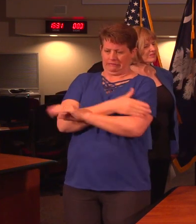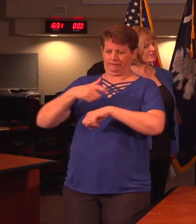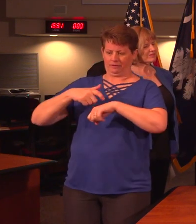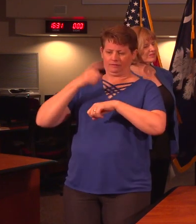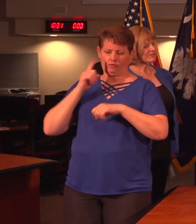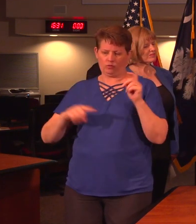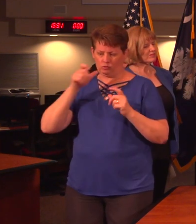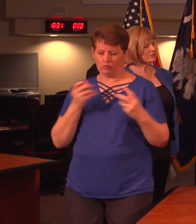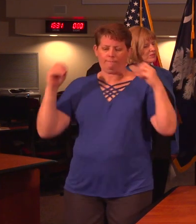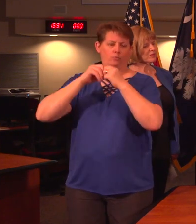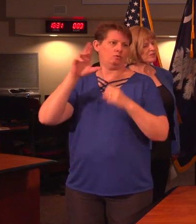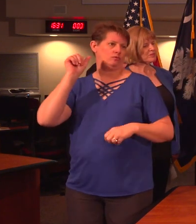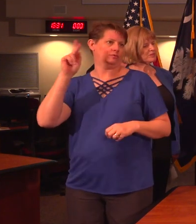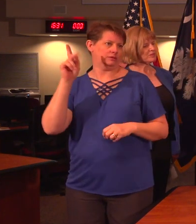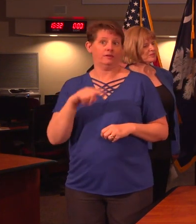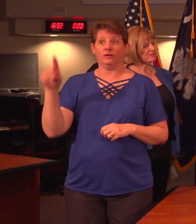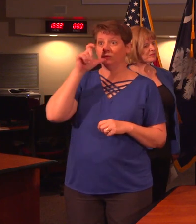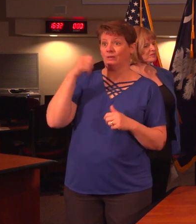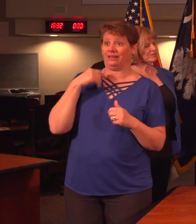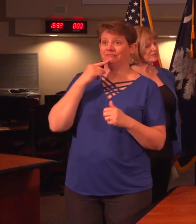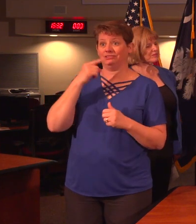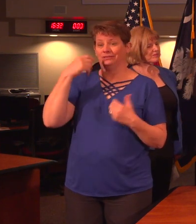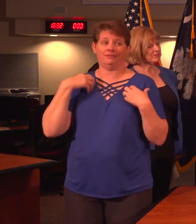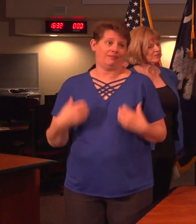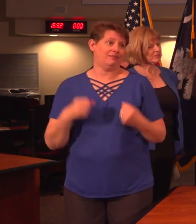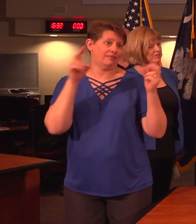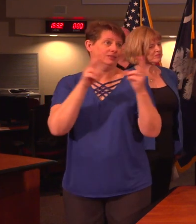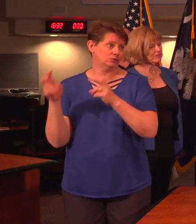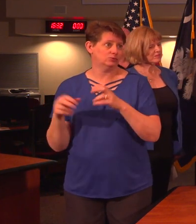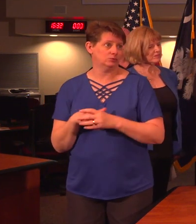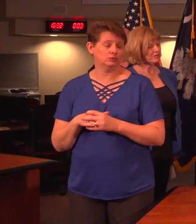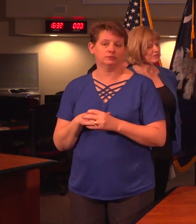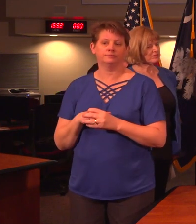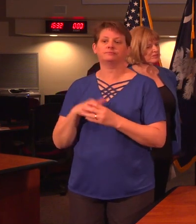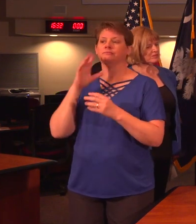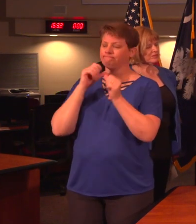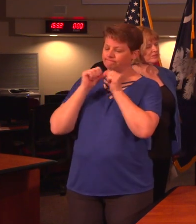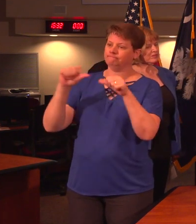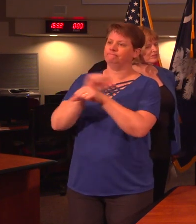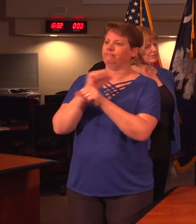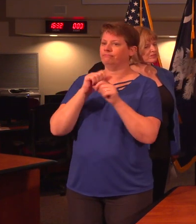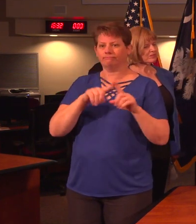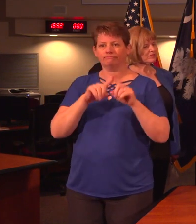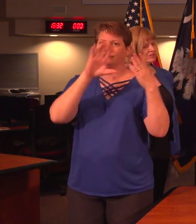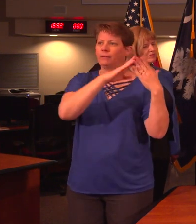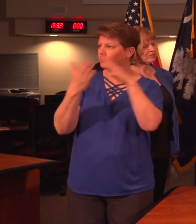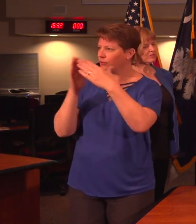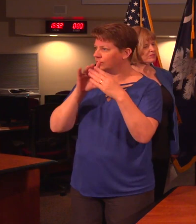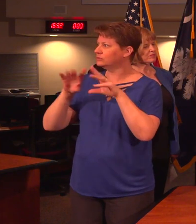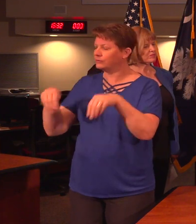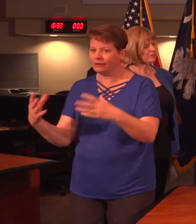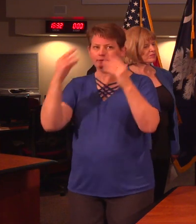like the elderly and people with serious underlying health conditions. We are continuing to work with communities to provide